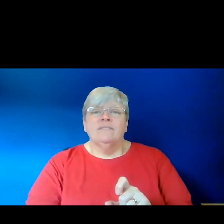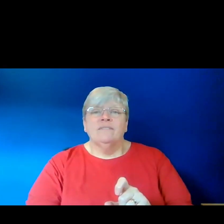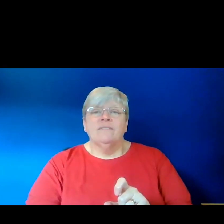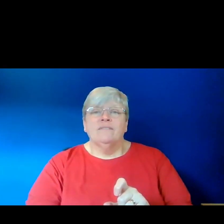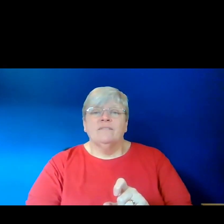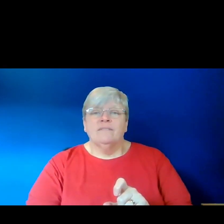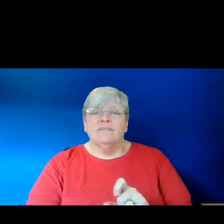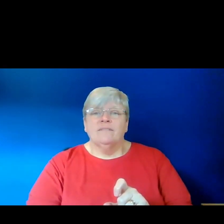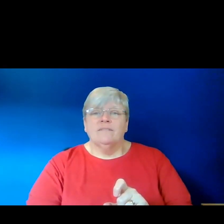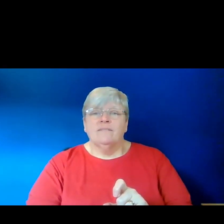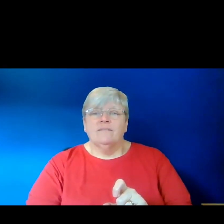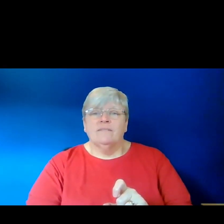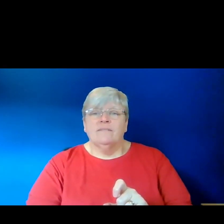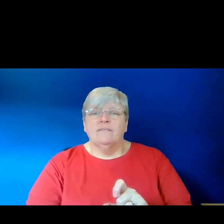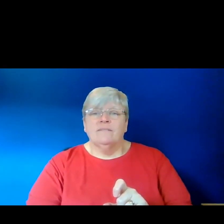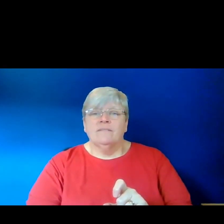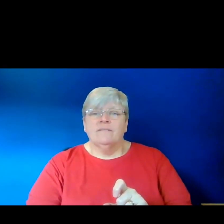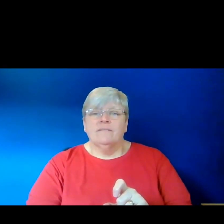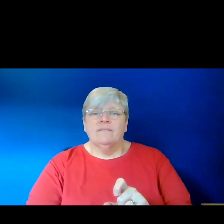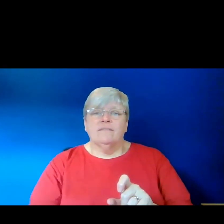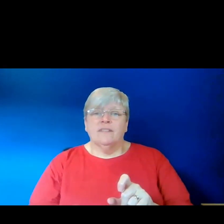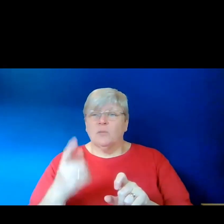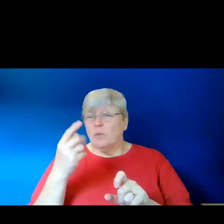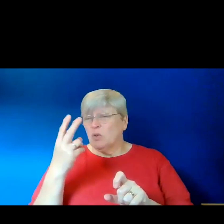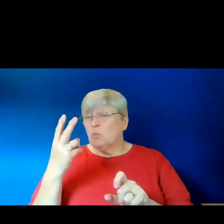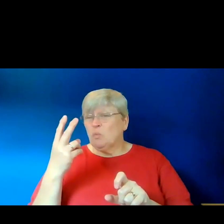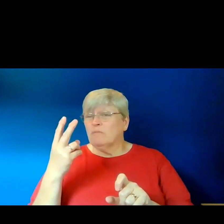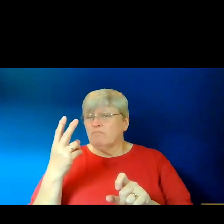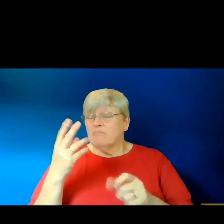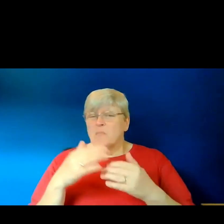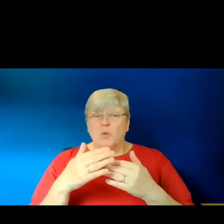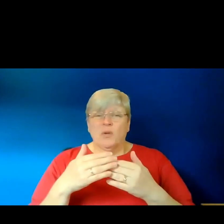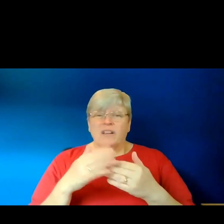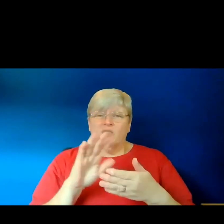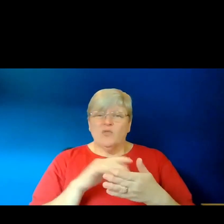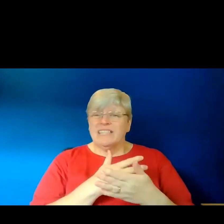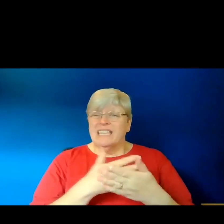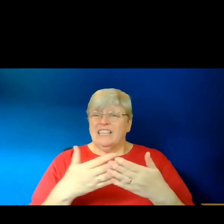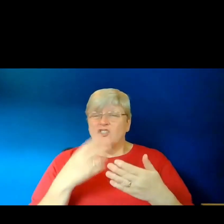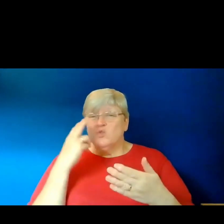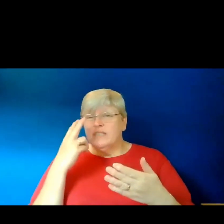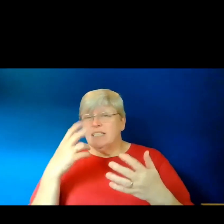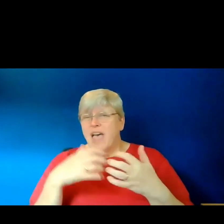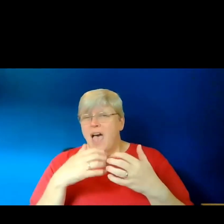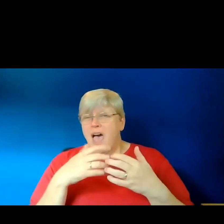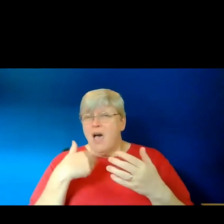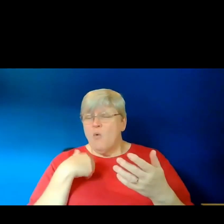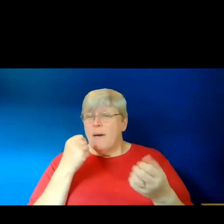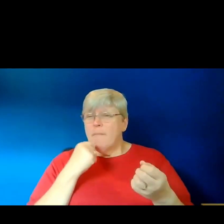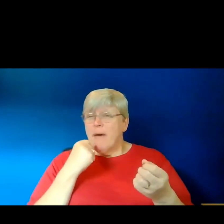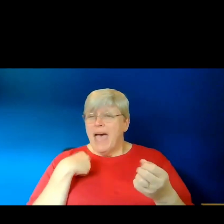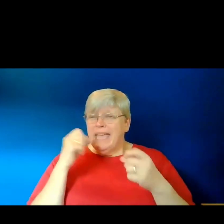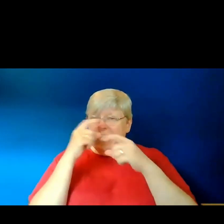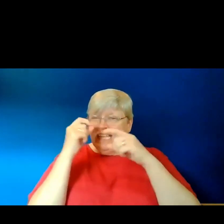And so I'm also going to read a couple of translations of her poems so you can see where my echoes of inspiration